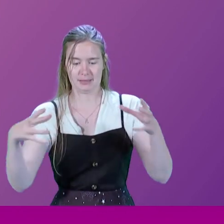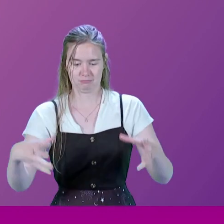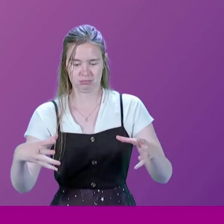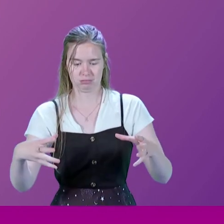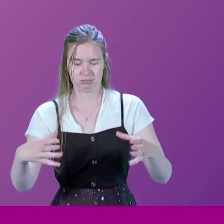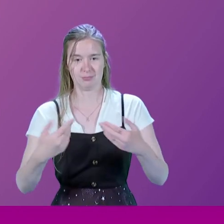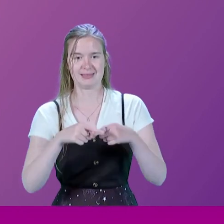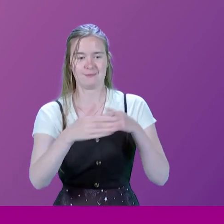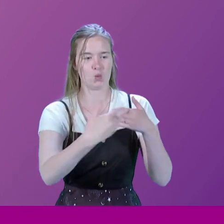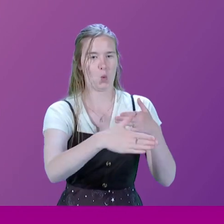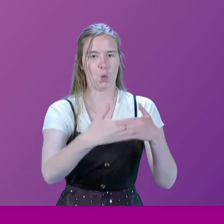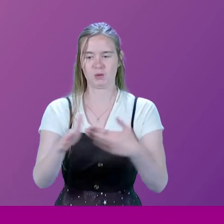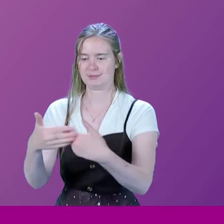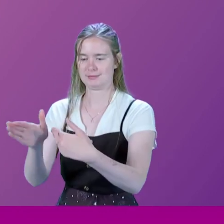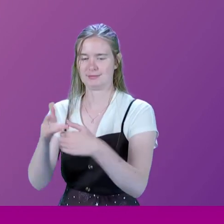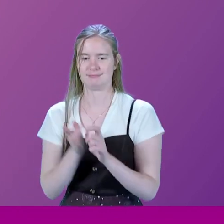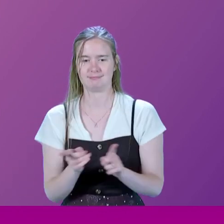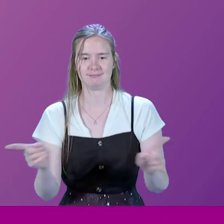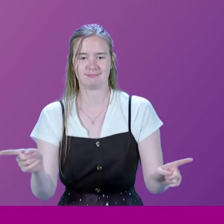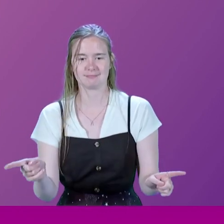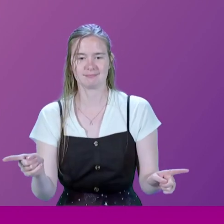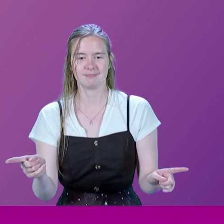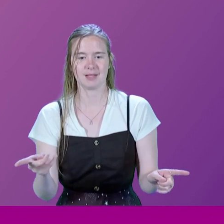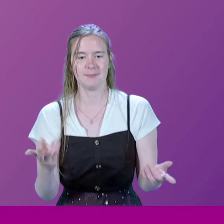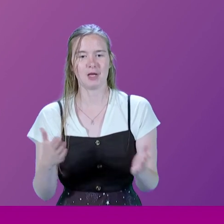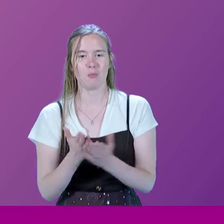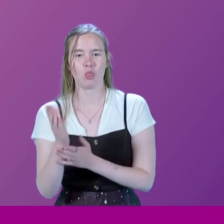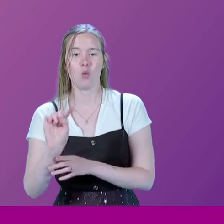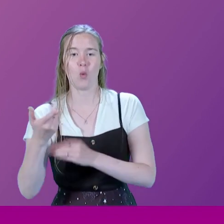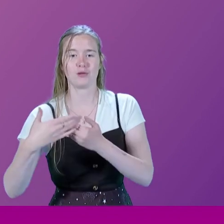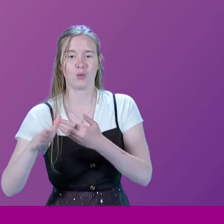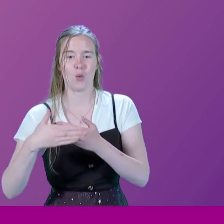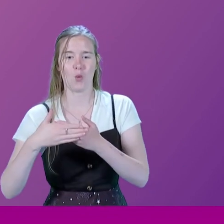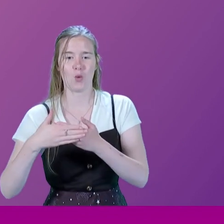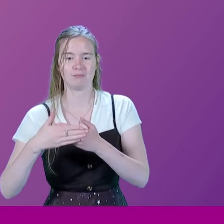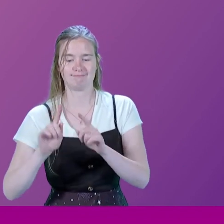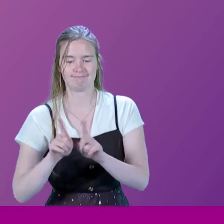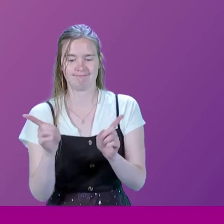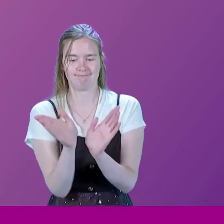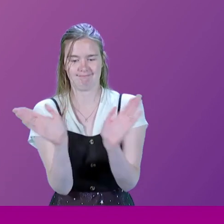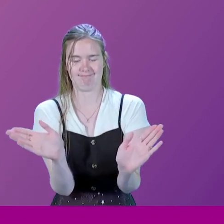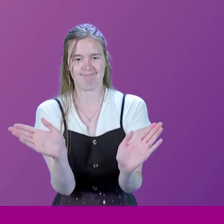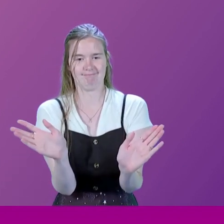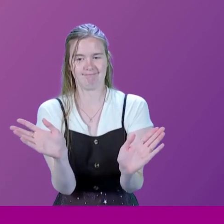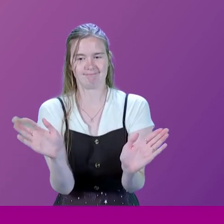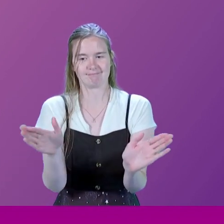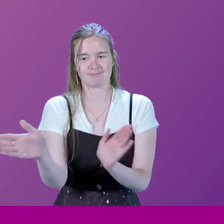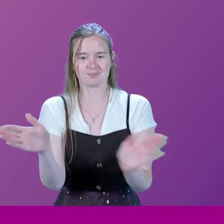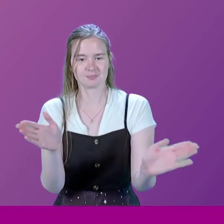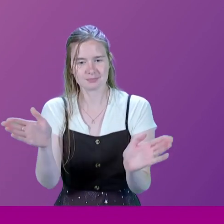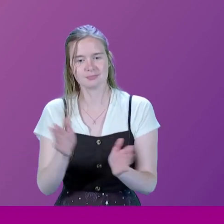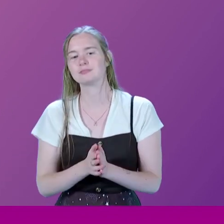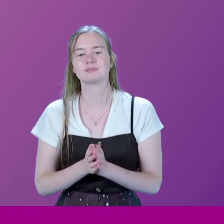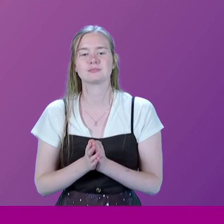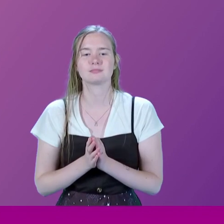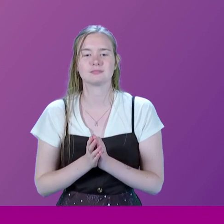various doors. But you come out through one door. And they point in opposite directions. And there are doors